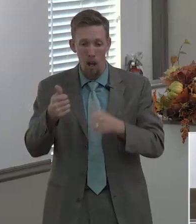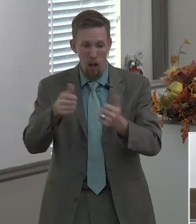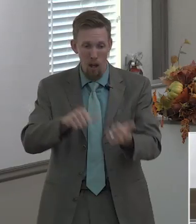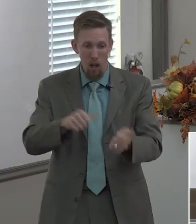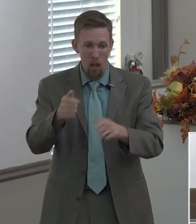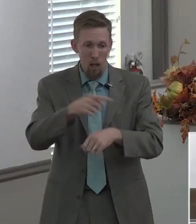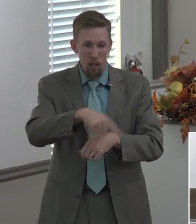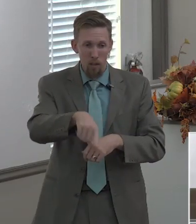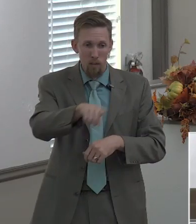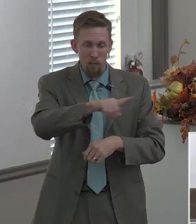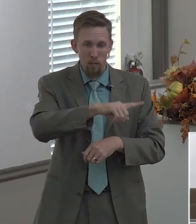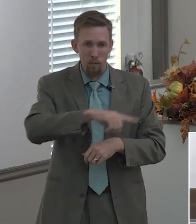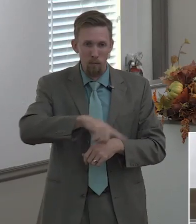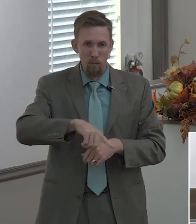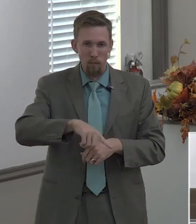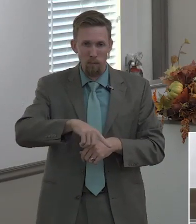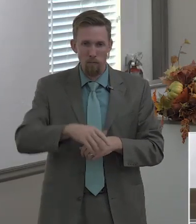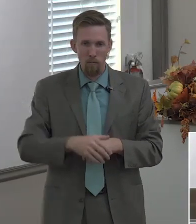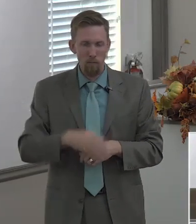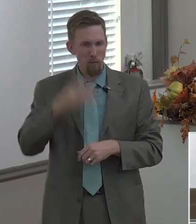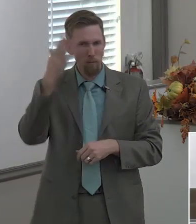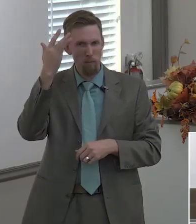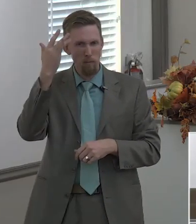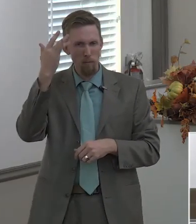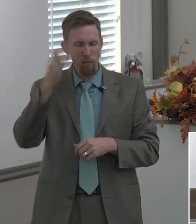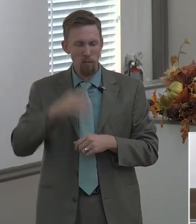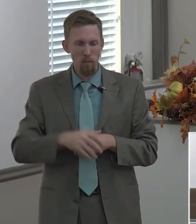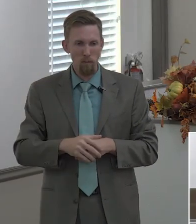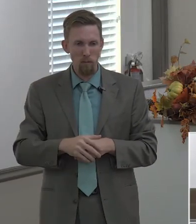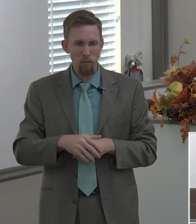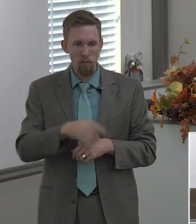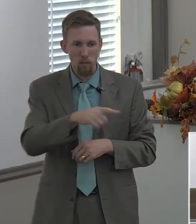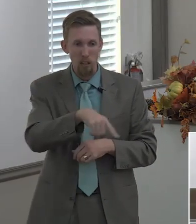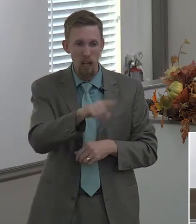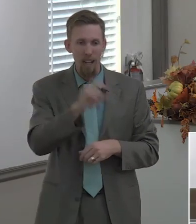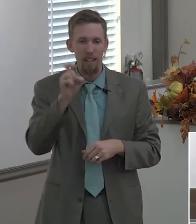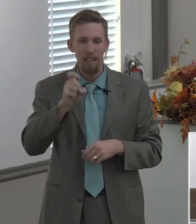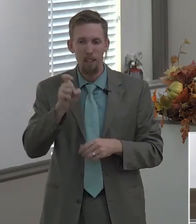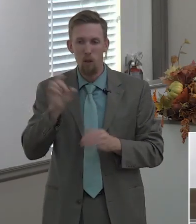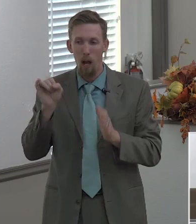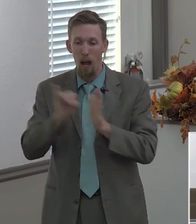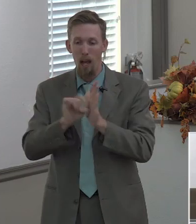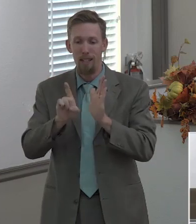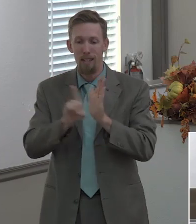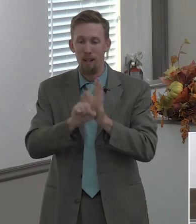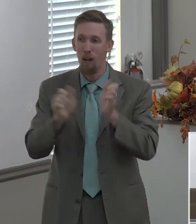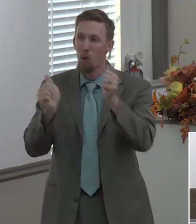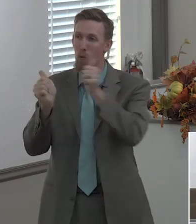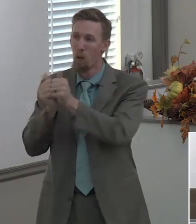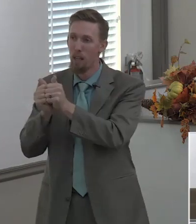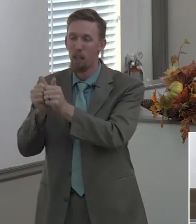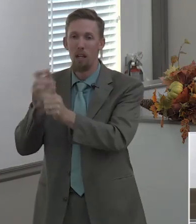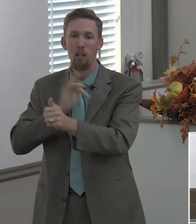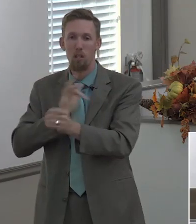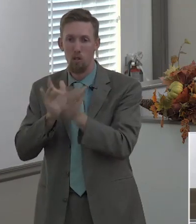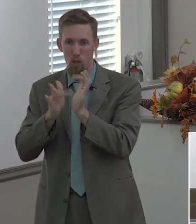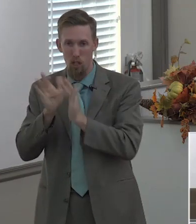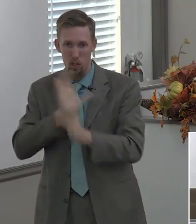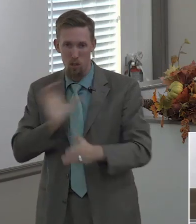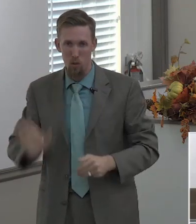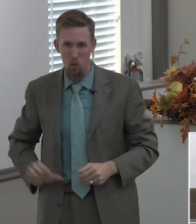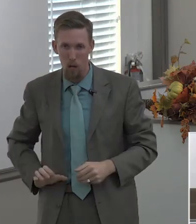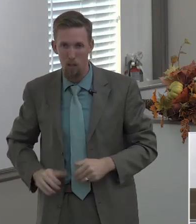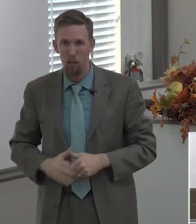and baptize them baptize them why because they need to identify with the lord jesus christ